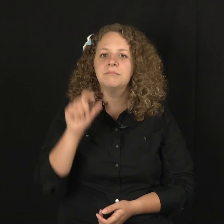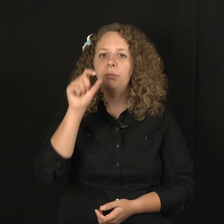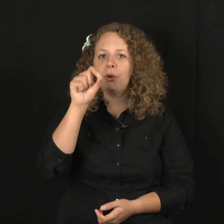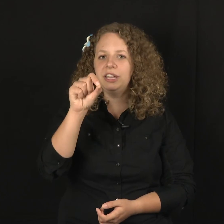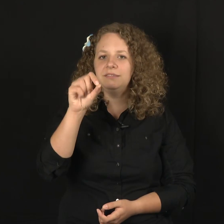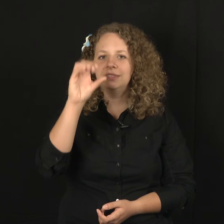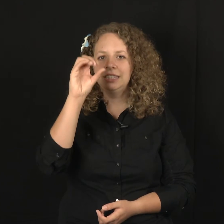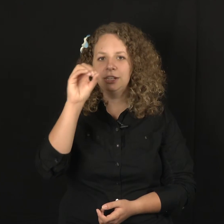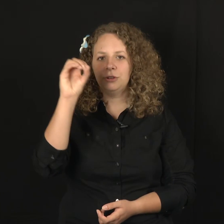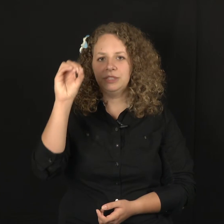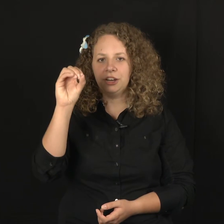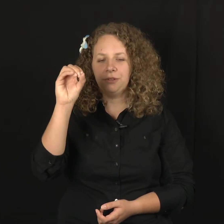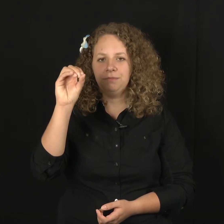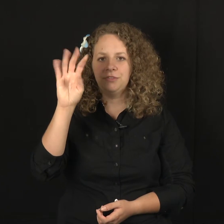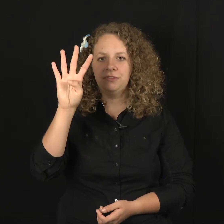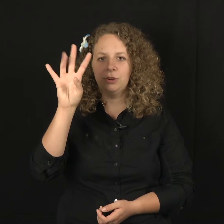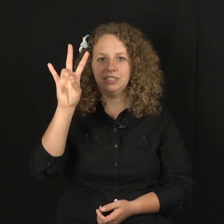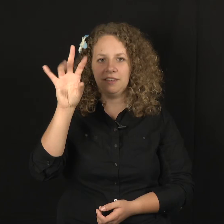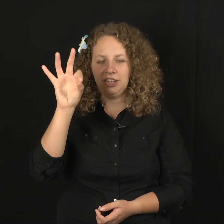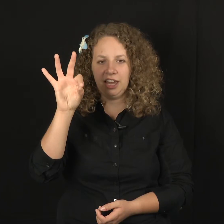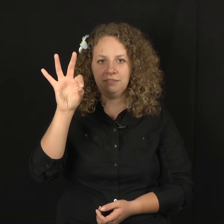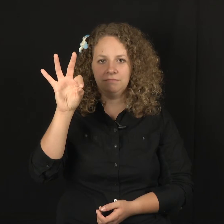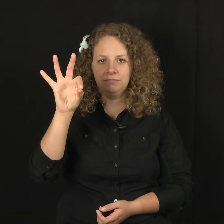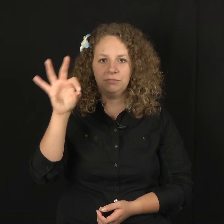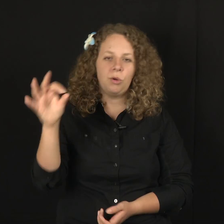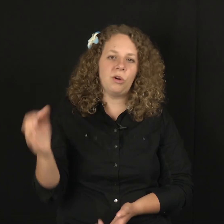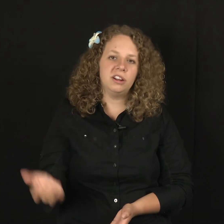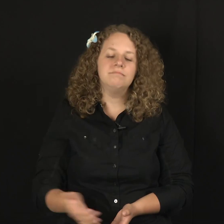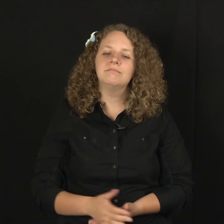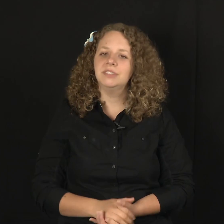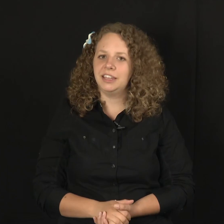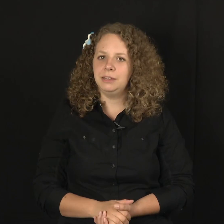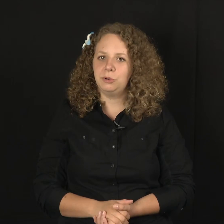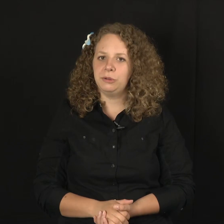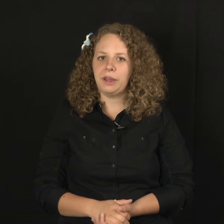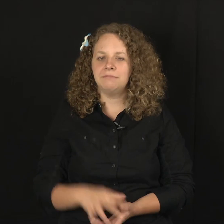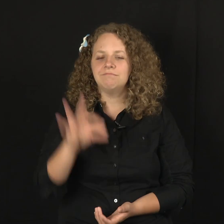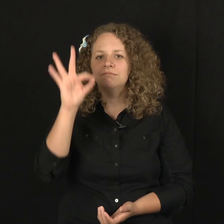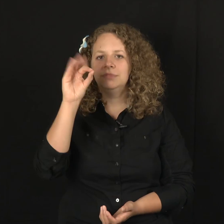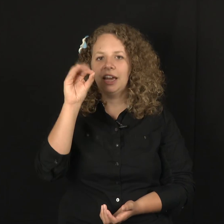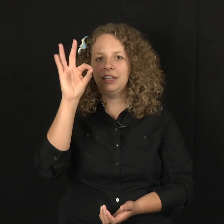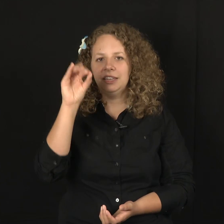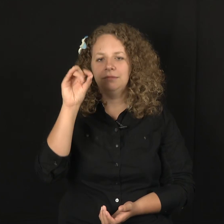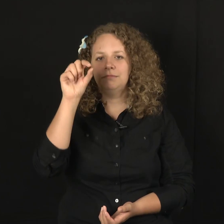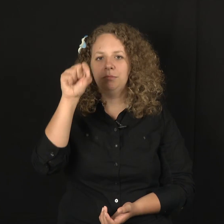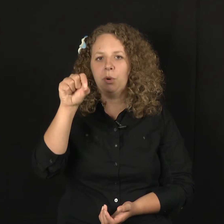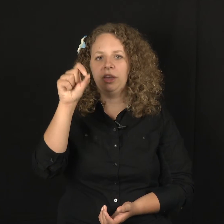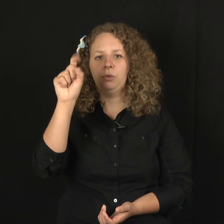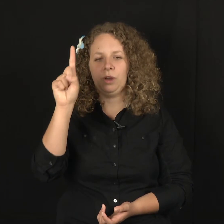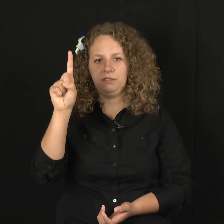Point zero zero four seven nine. Or ninety point one. Ninety point one.